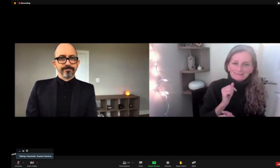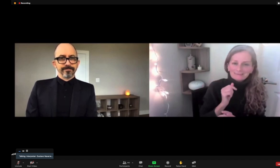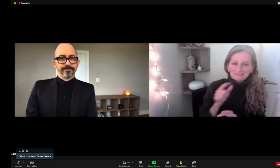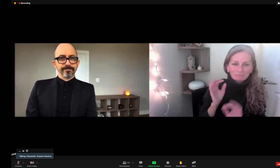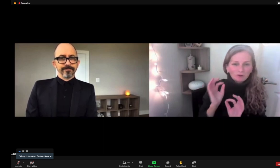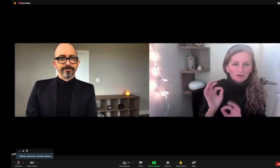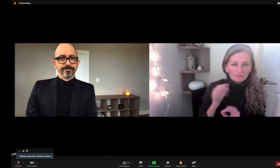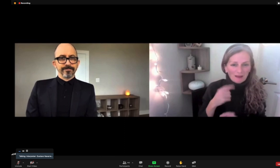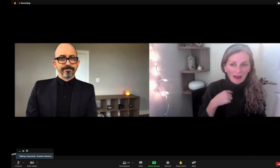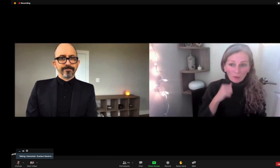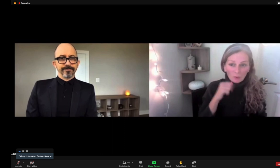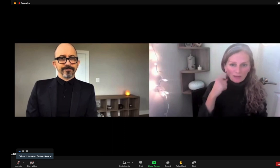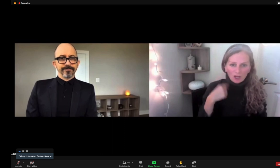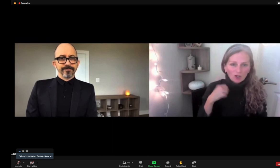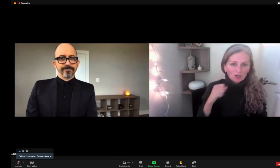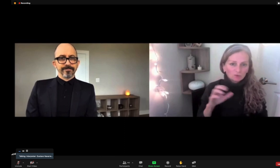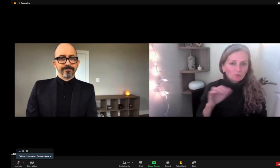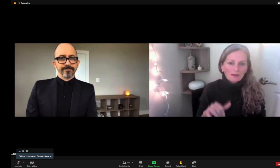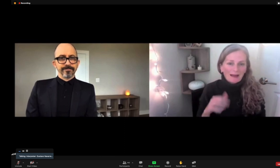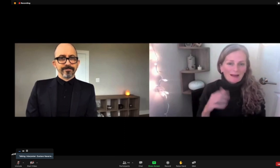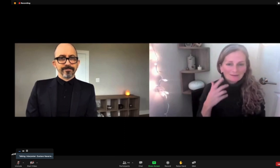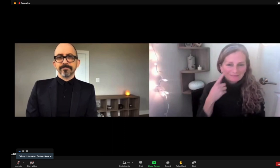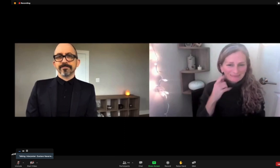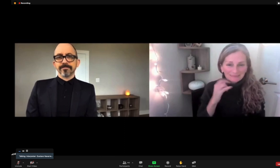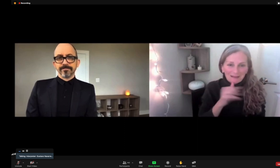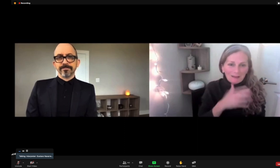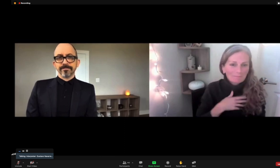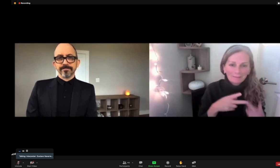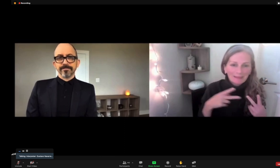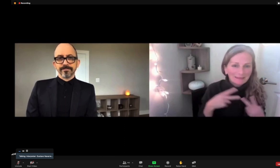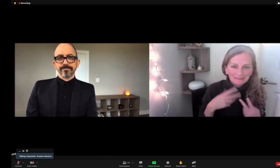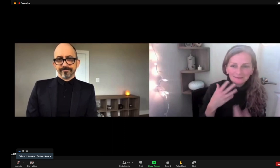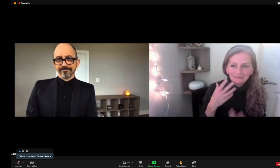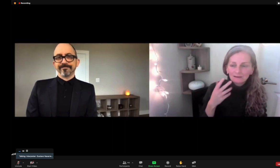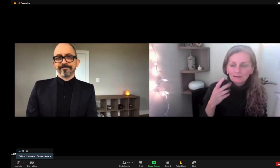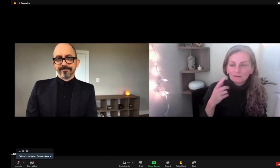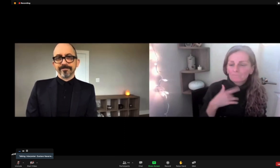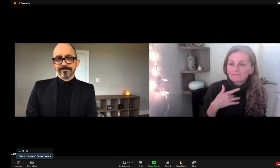was very much needed and I was not the person that should have done that and I'm happy that we had that specialist.